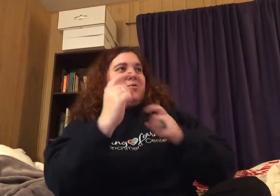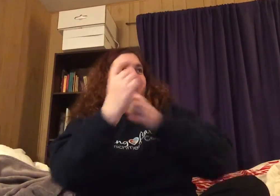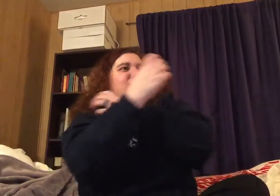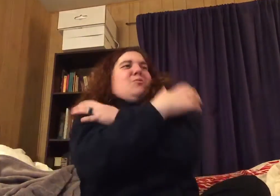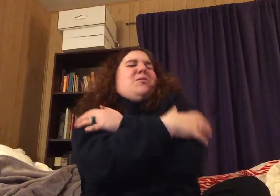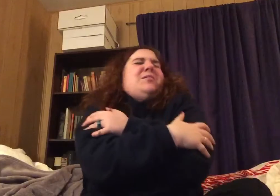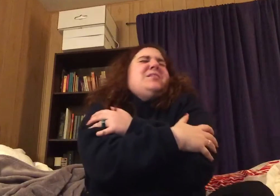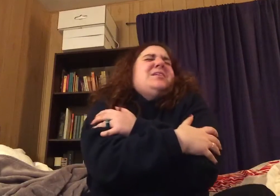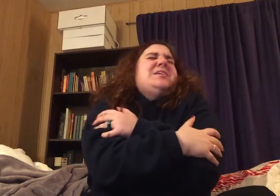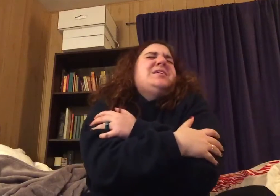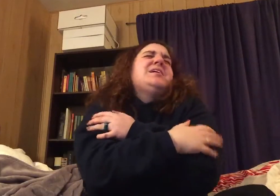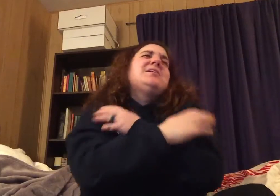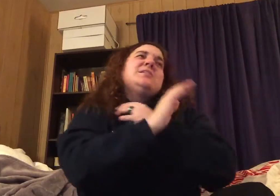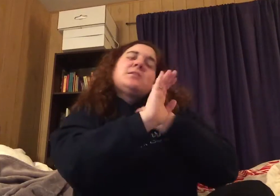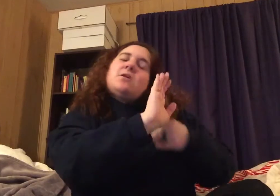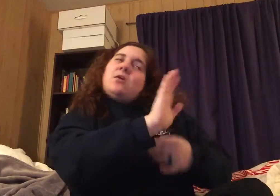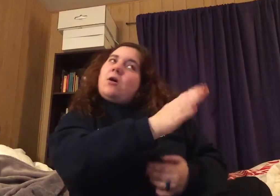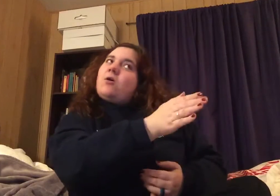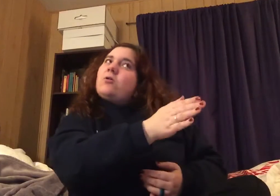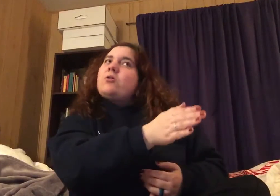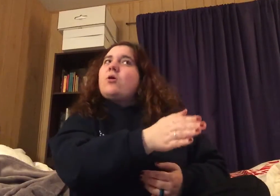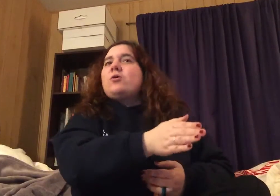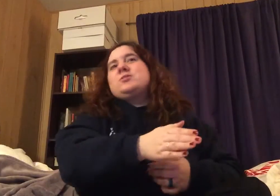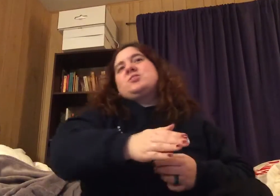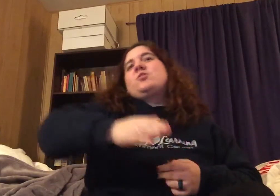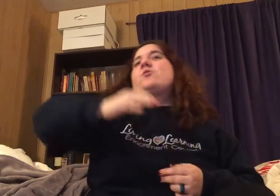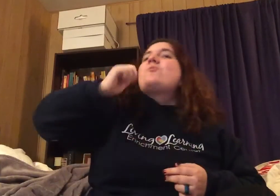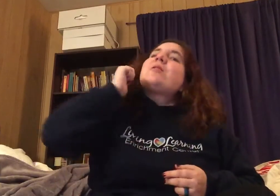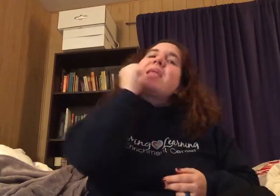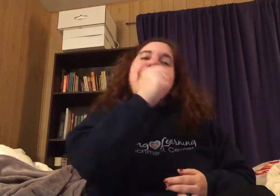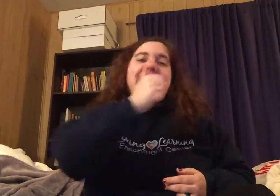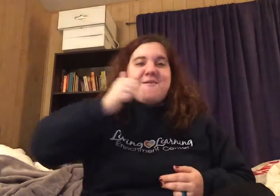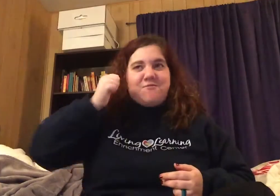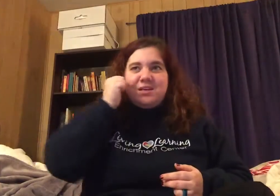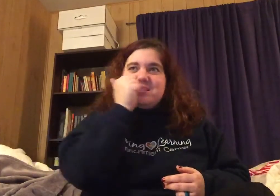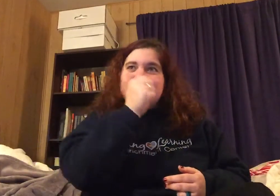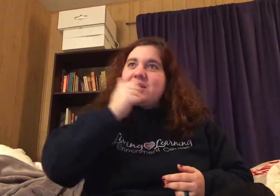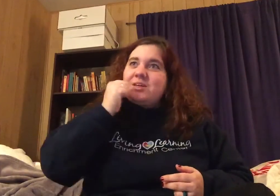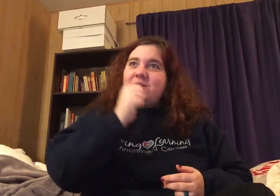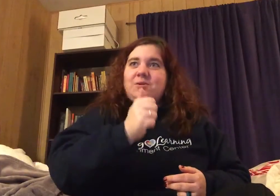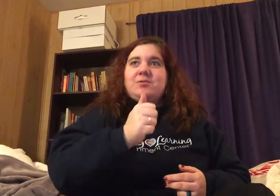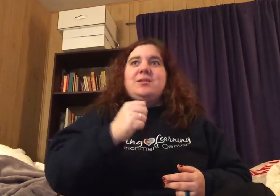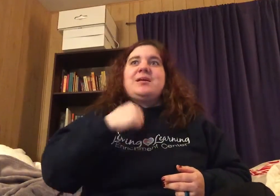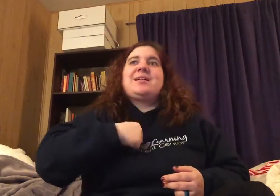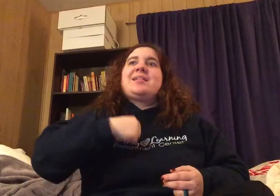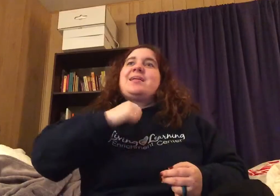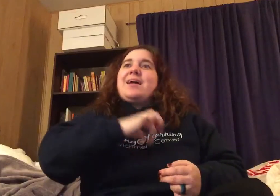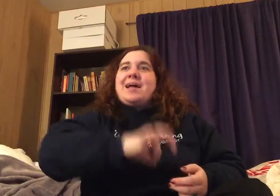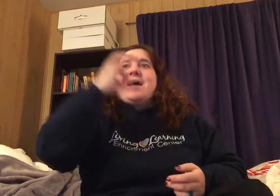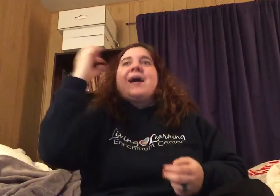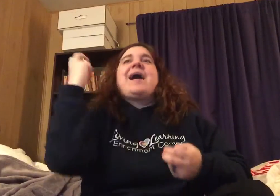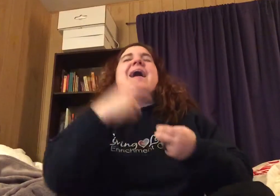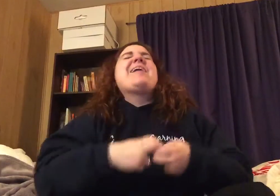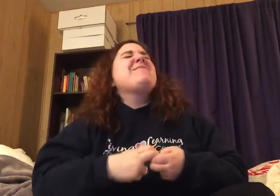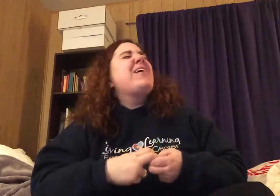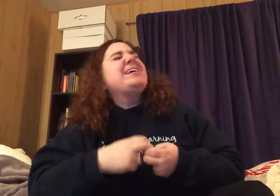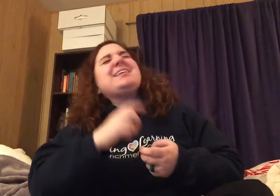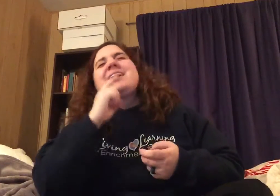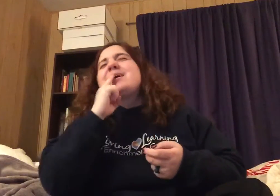one to hold you Every single day I find it